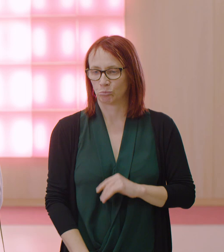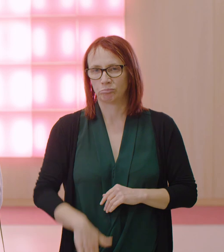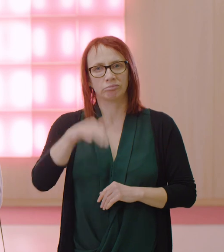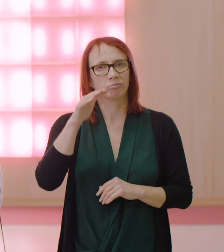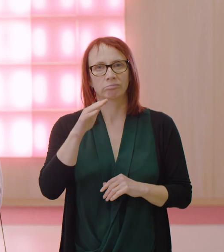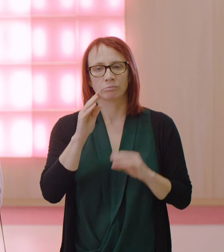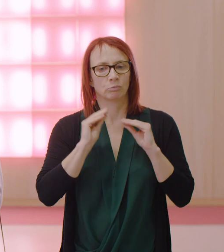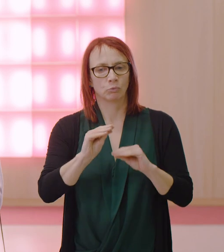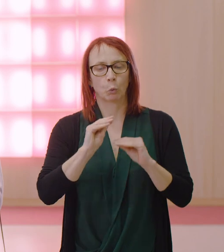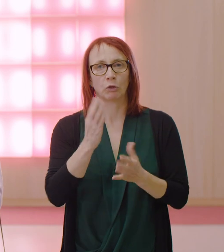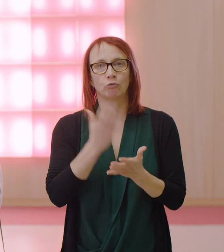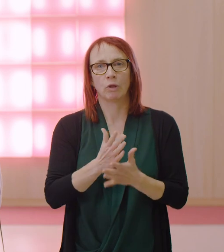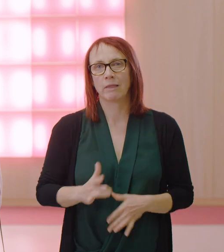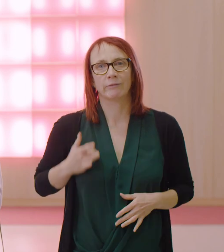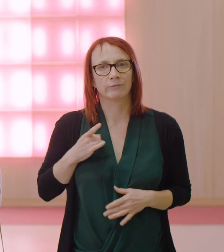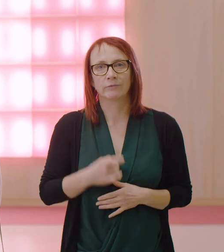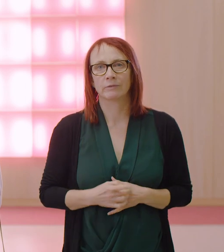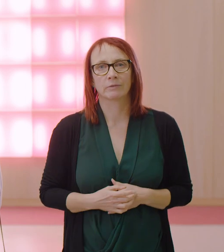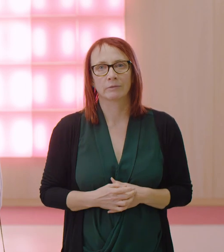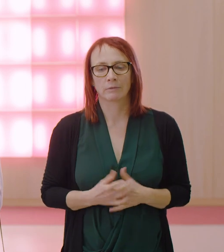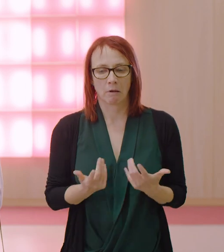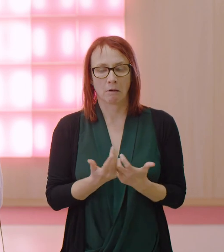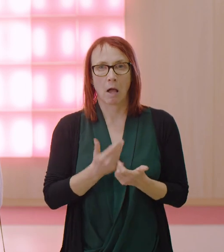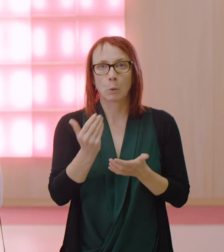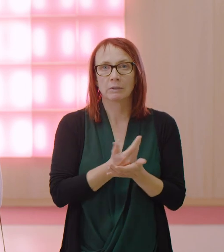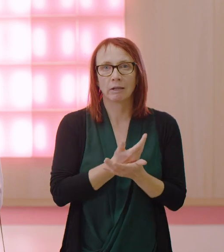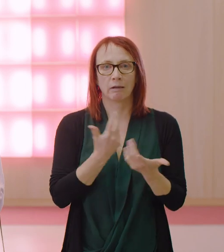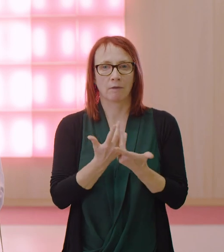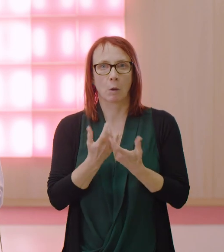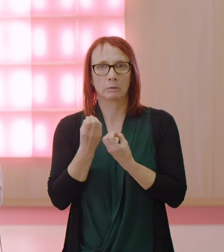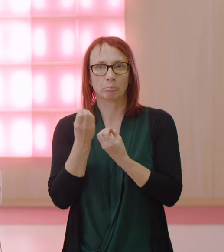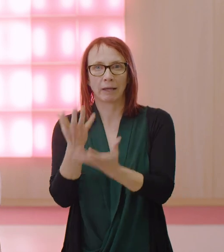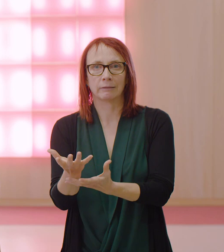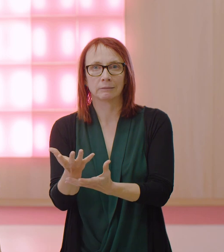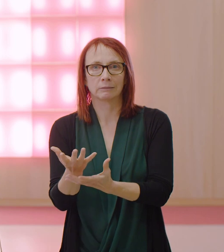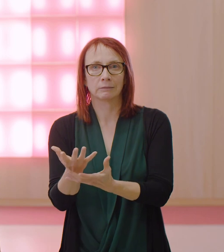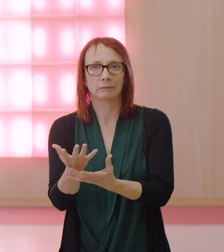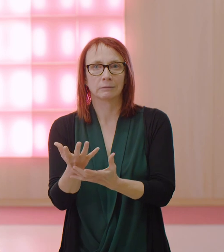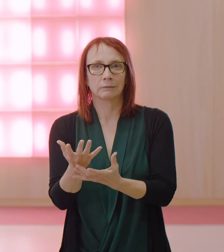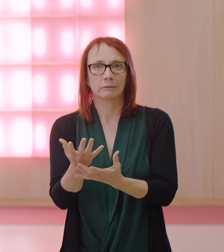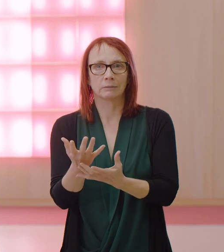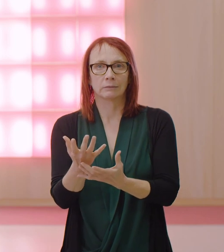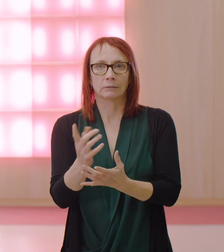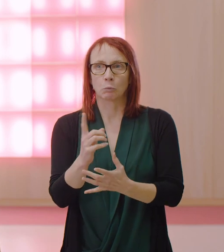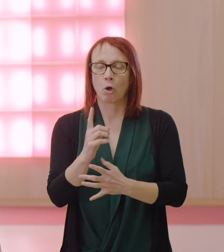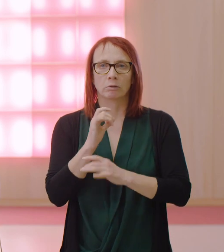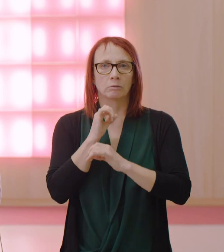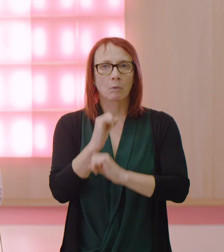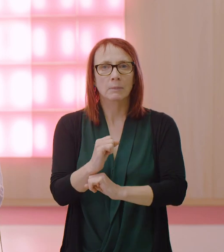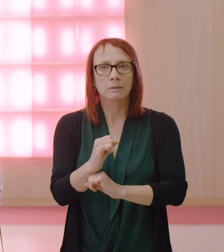school, what real life is all about, how you save, how you spend, what the commitments are.